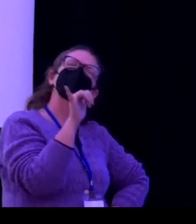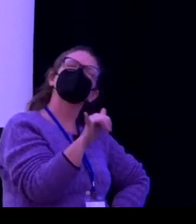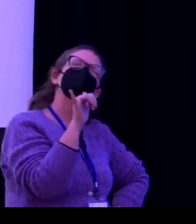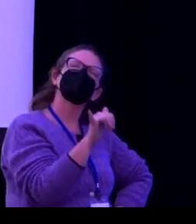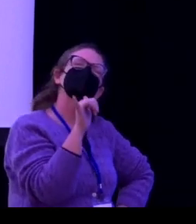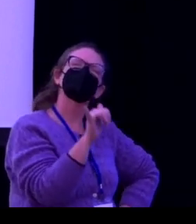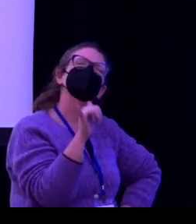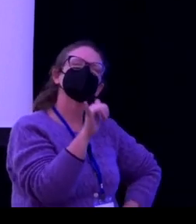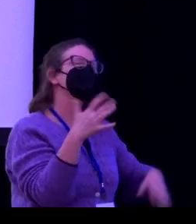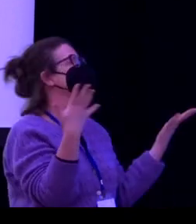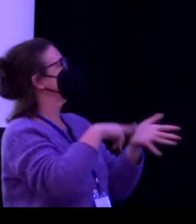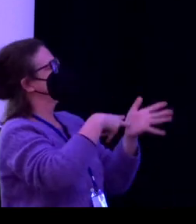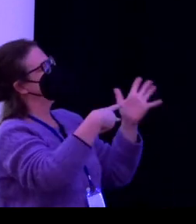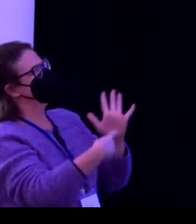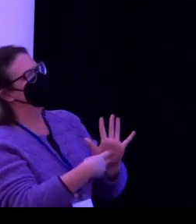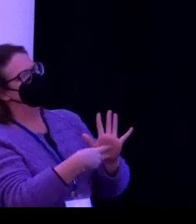I was.